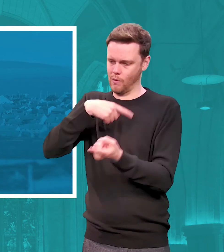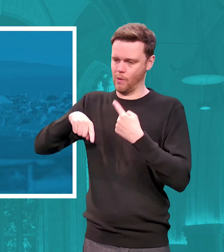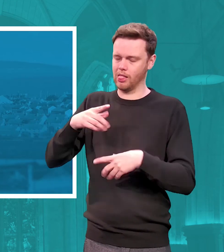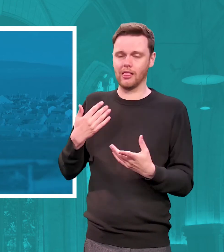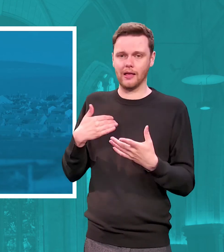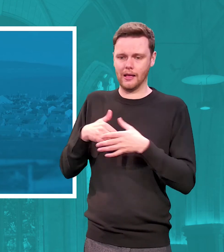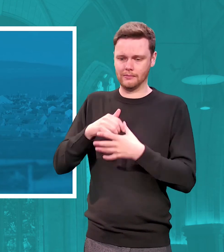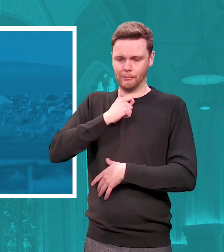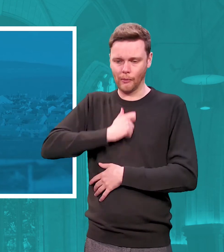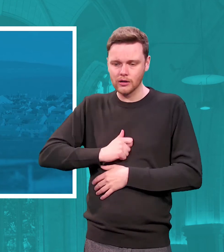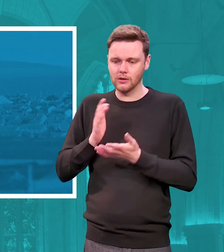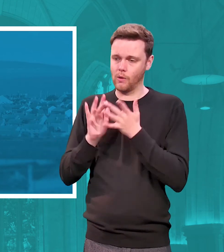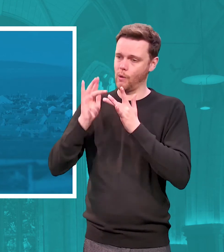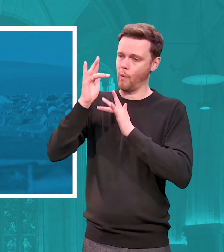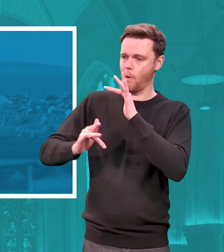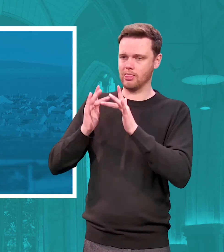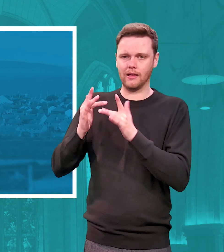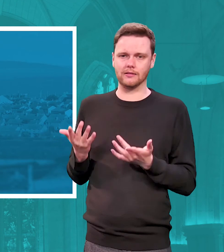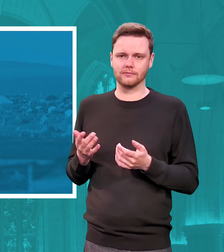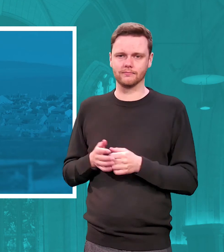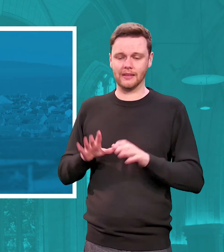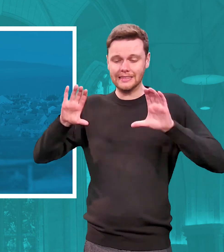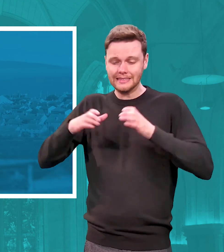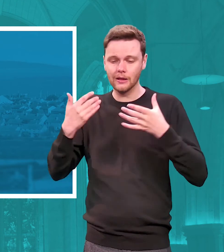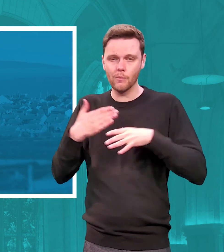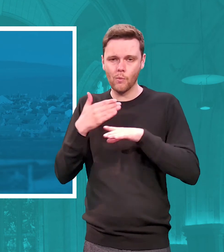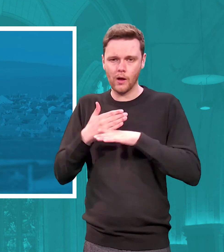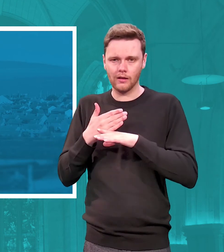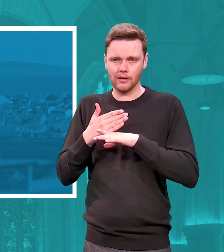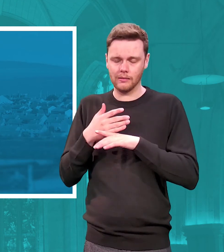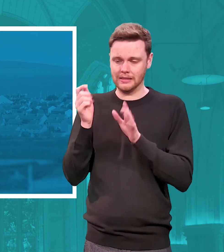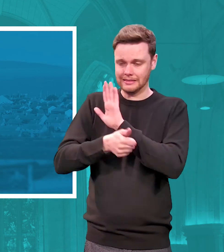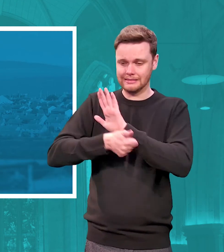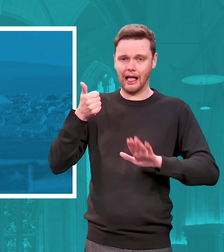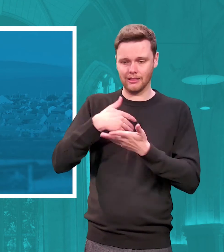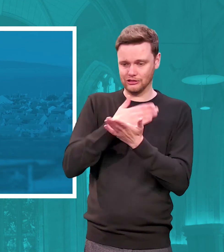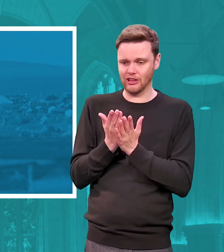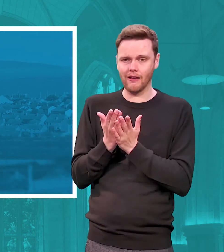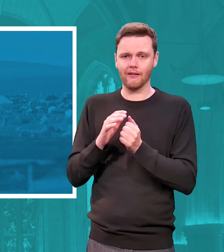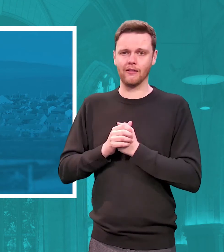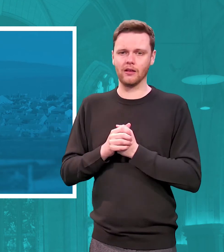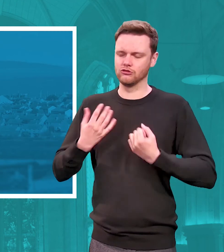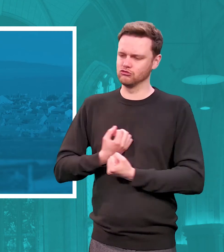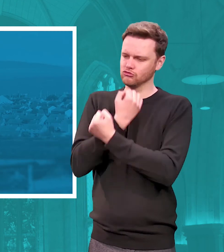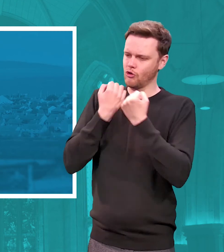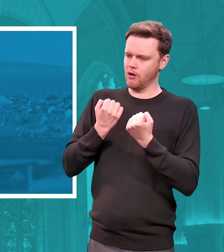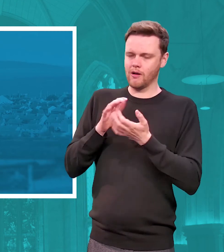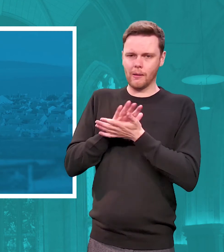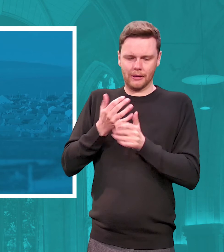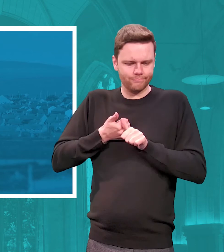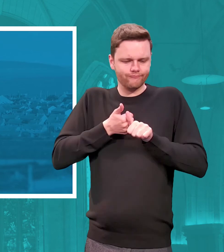online team working a sharing of talents the stronger helping the weaker